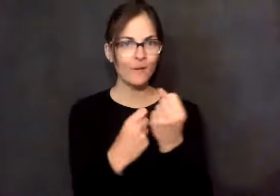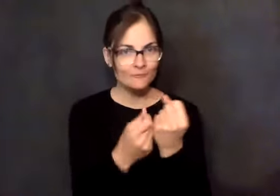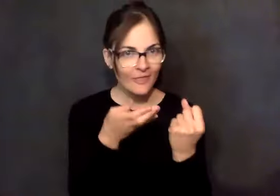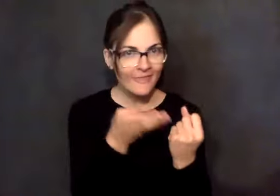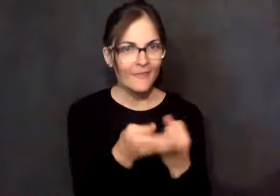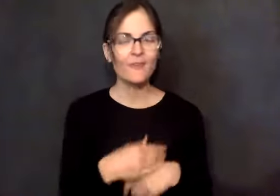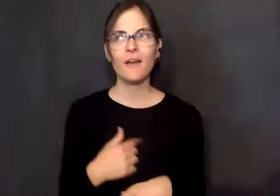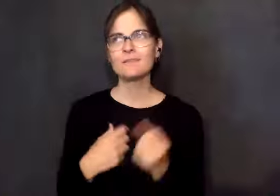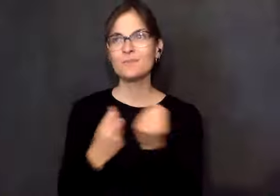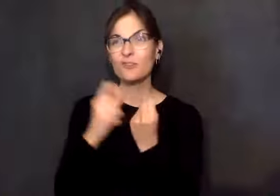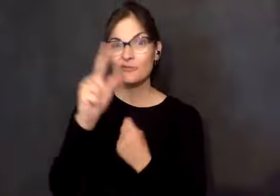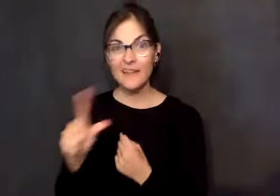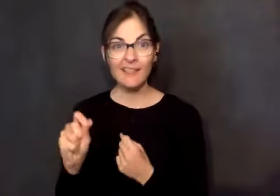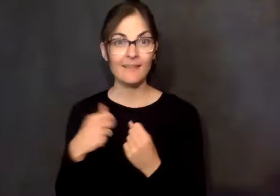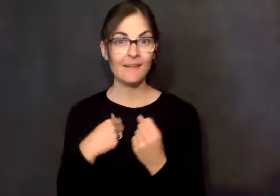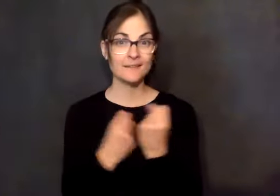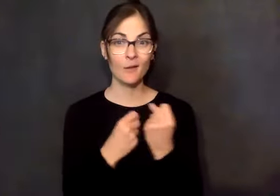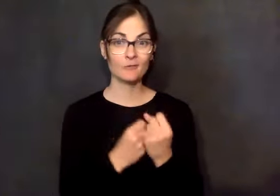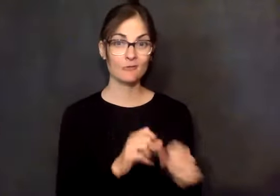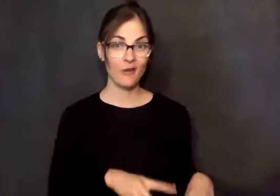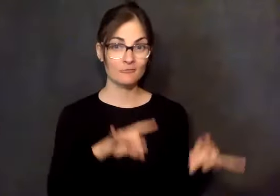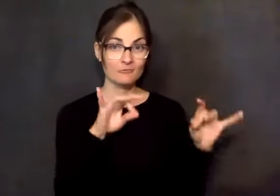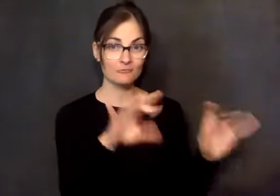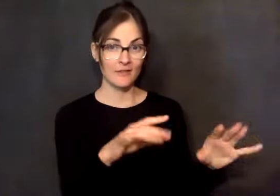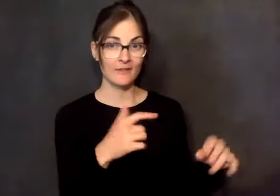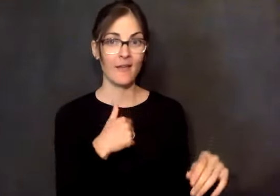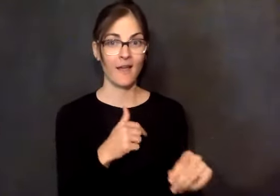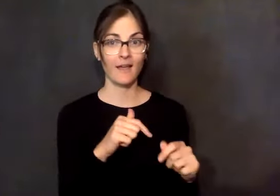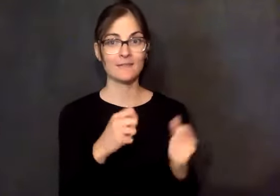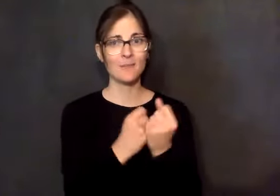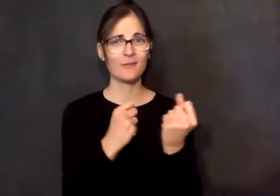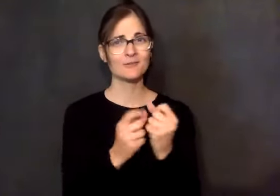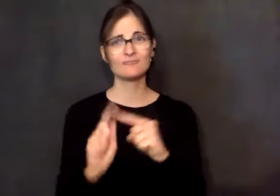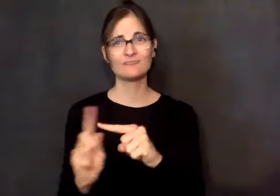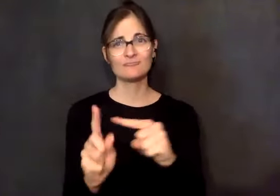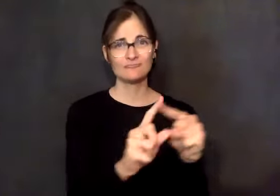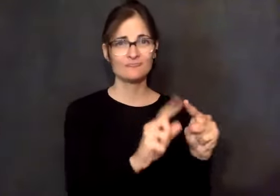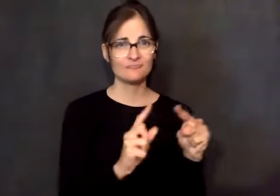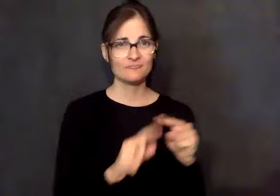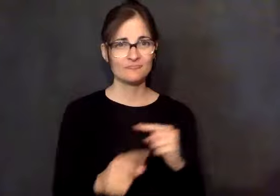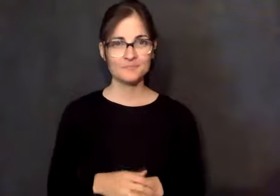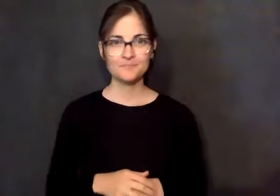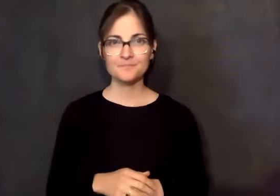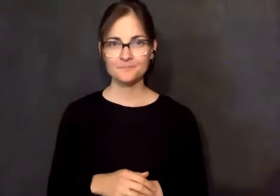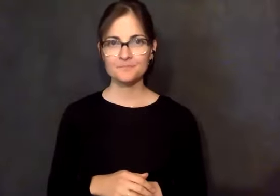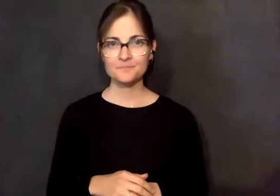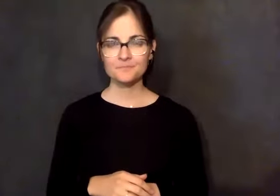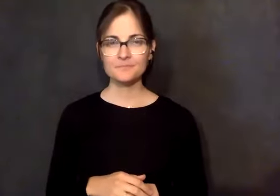Australia, I've sponsored people all over the world and each one of them has given me so